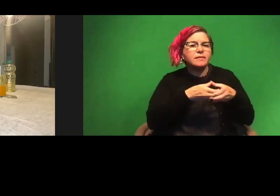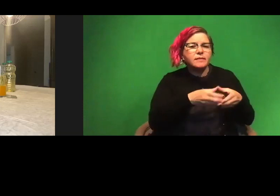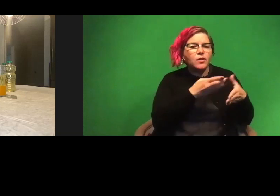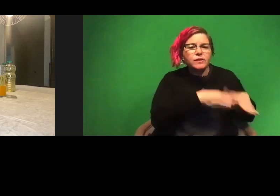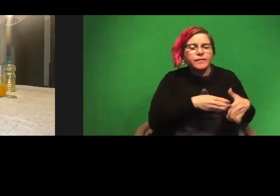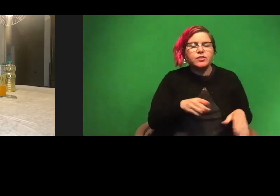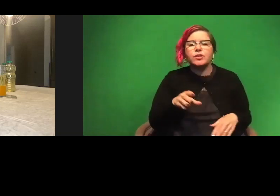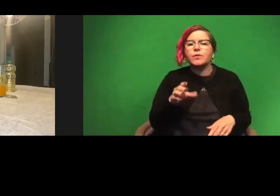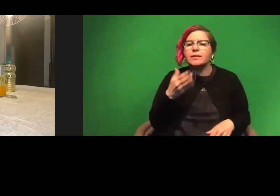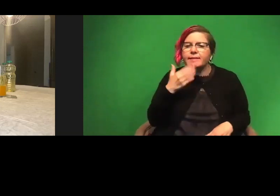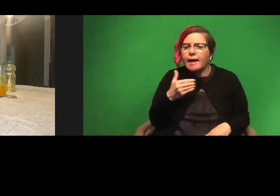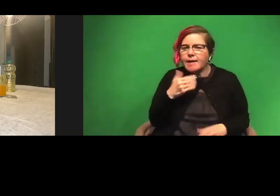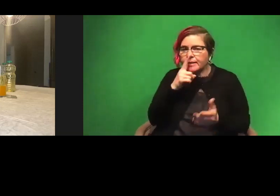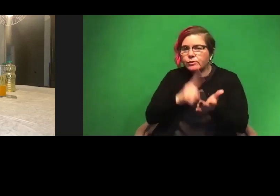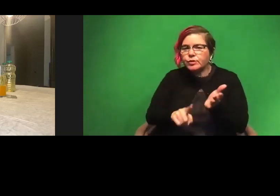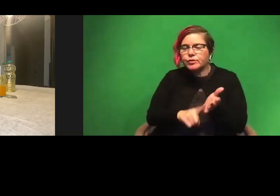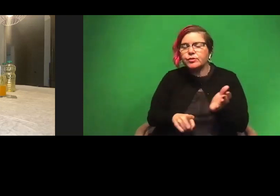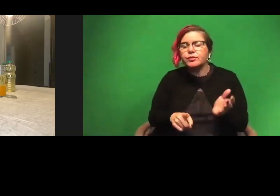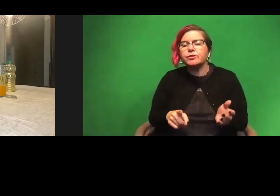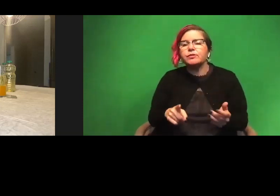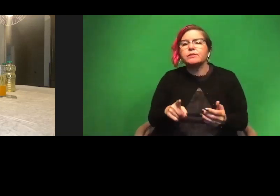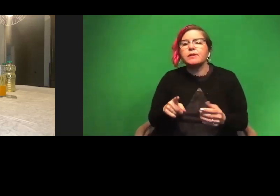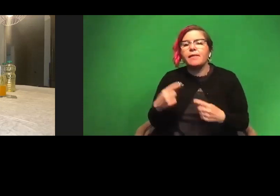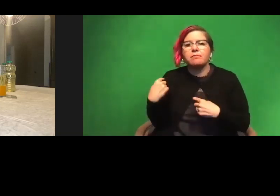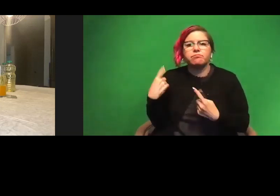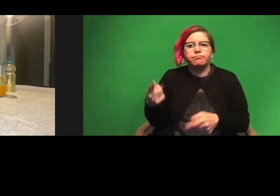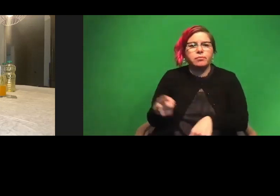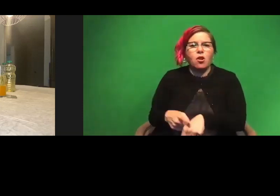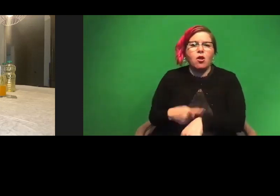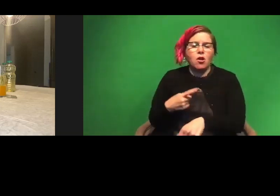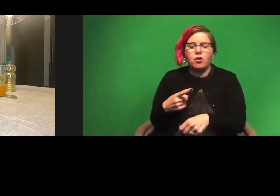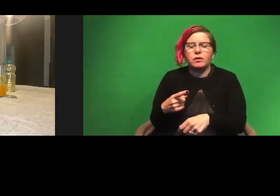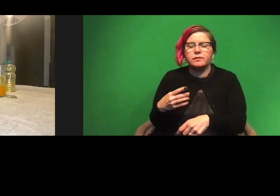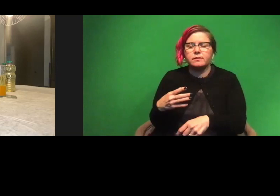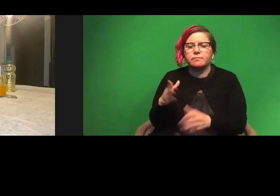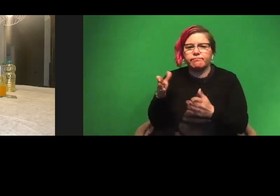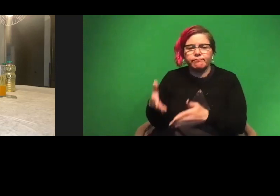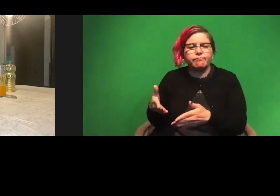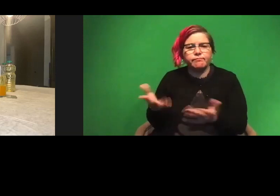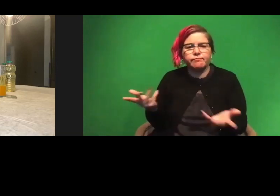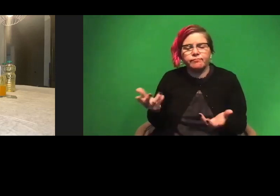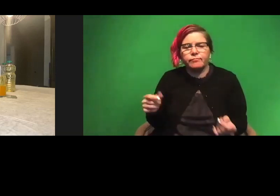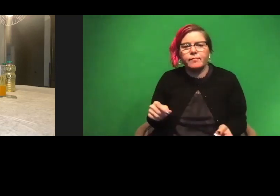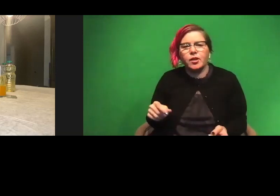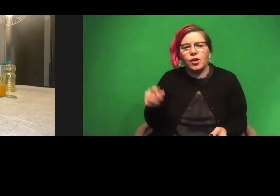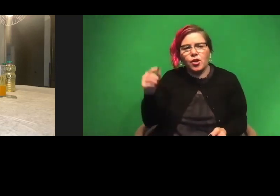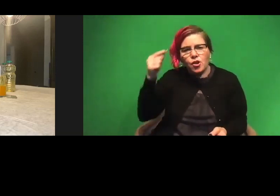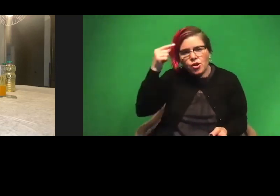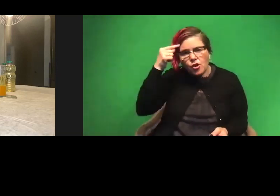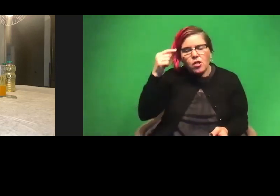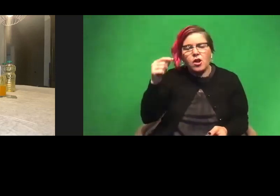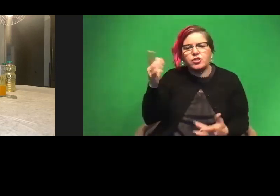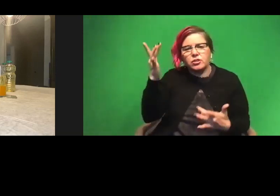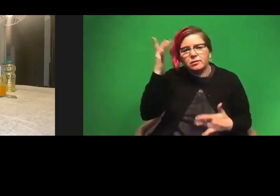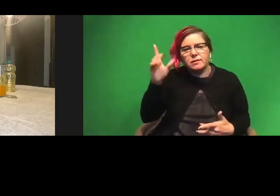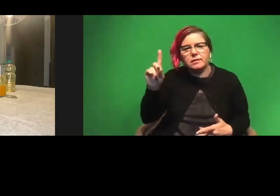looking at diabetes. And then the longest set of my time was looking into neurological disorders or